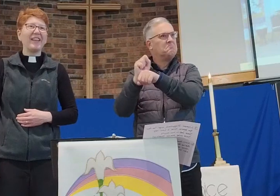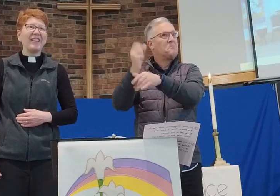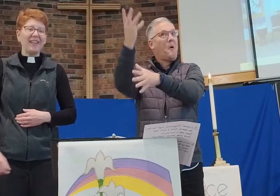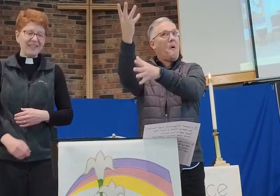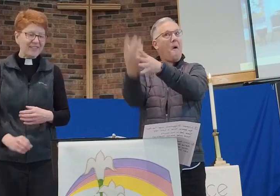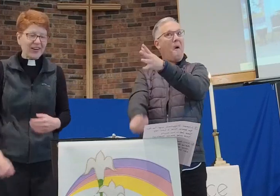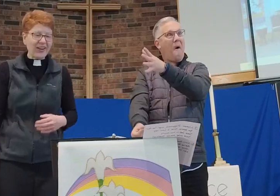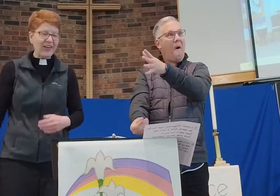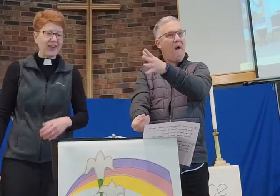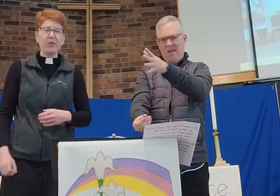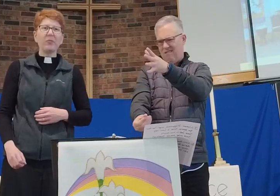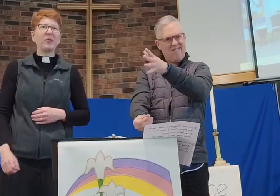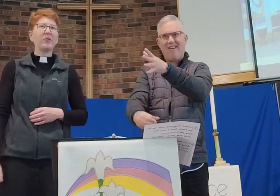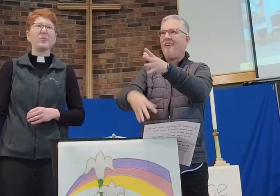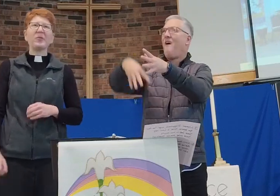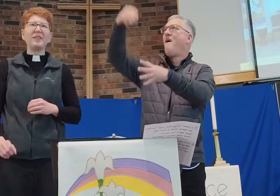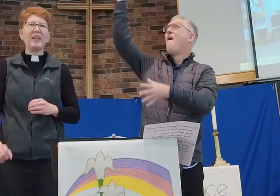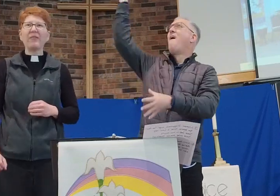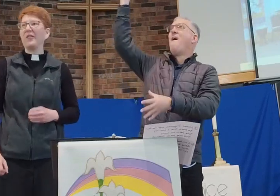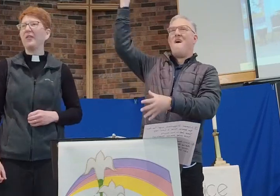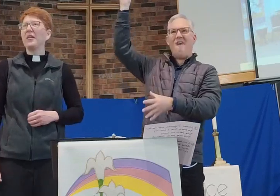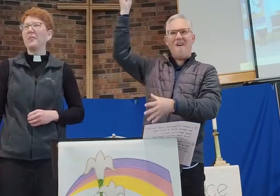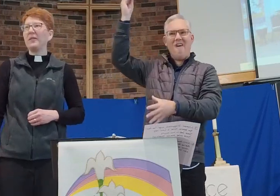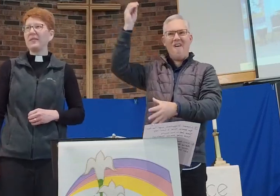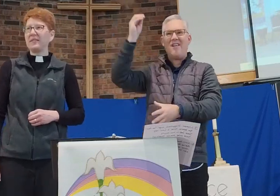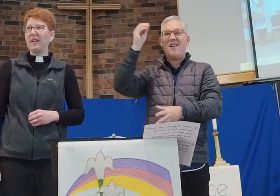He's gone and the world will never be the same.